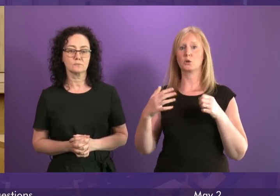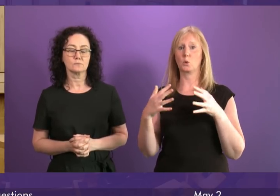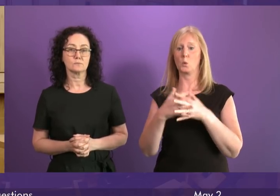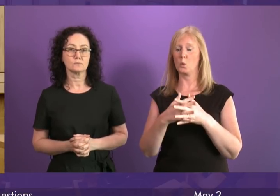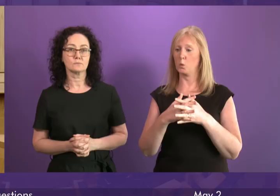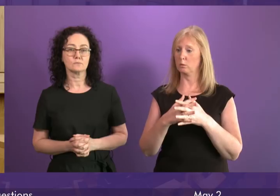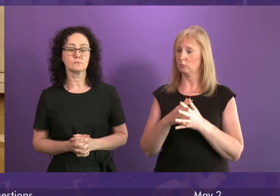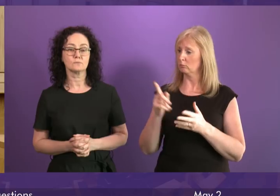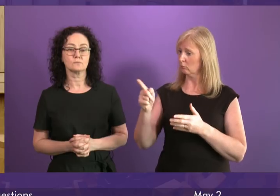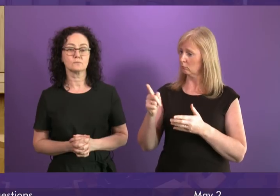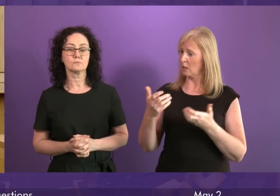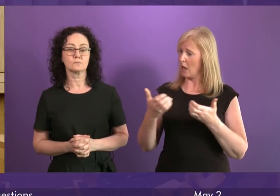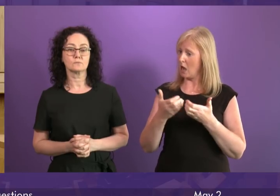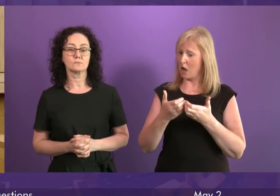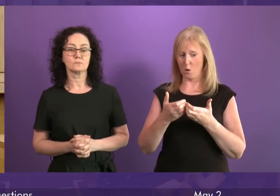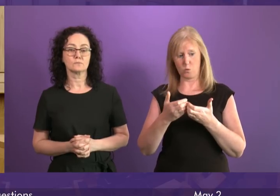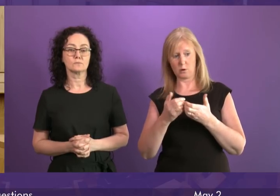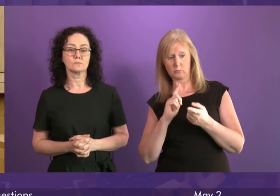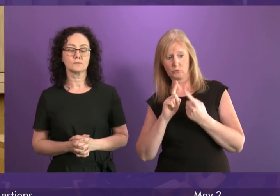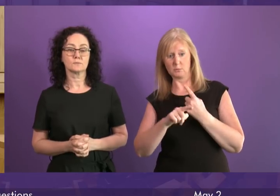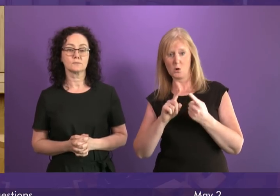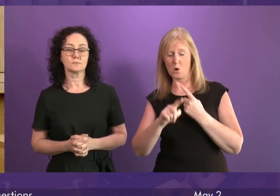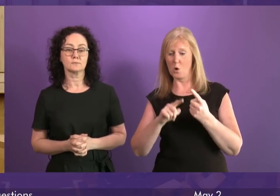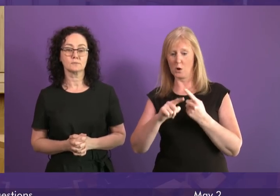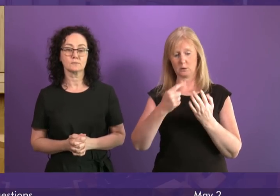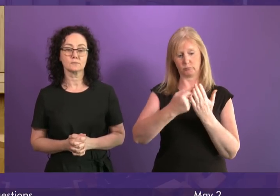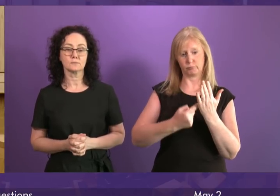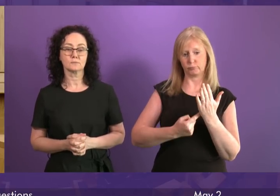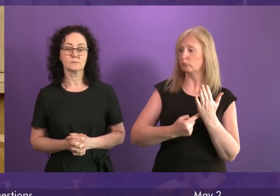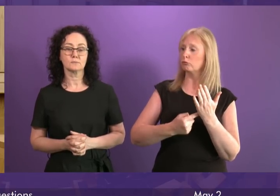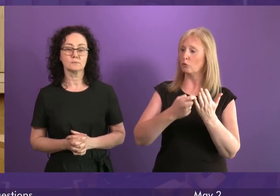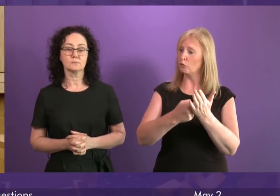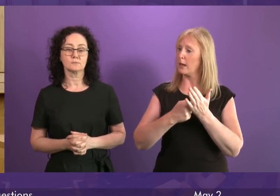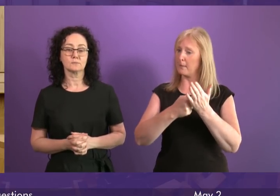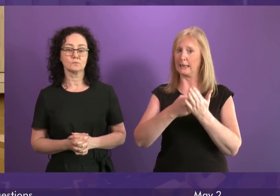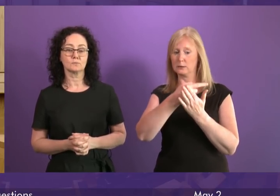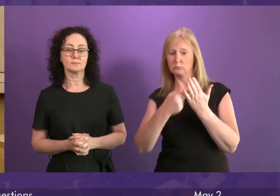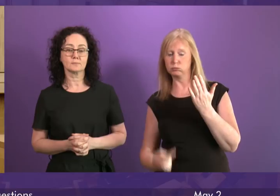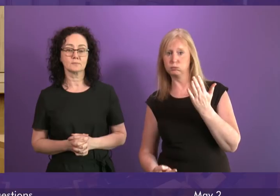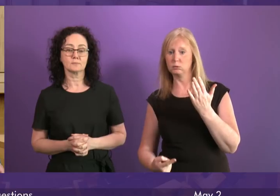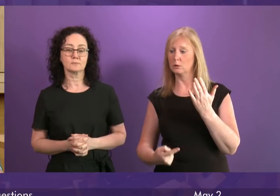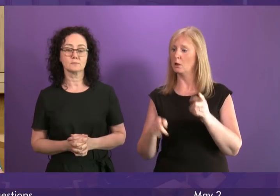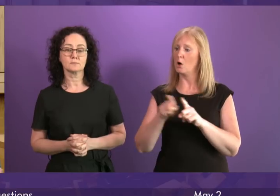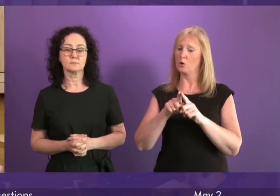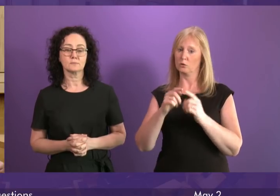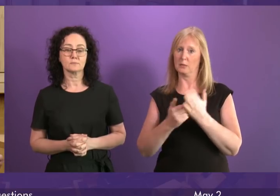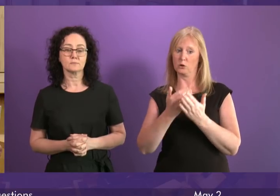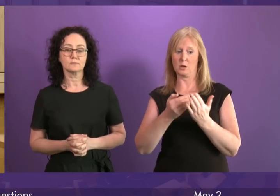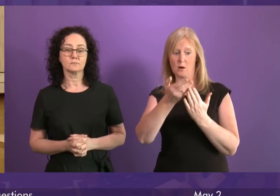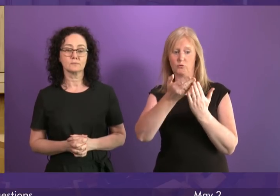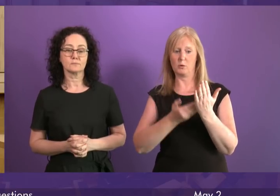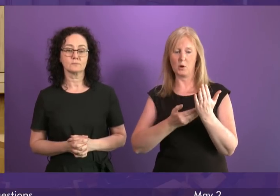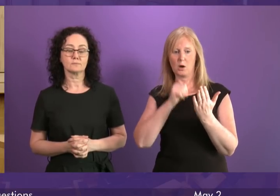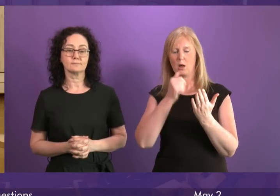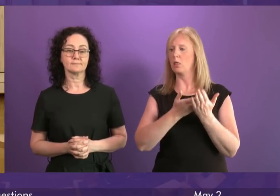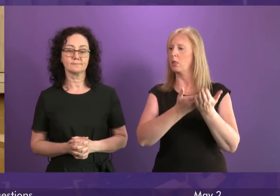confirm how the government will address and respond to each of the recommendations made in the report and ensure that this report does not simply